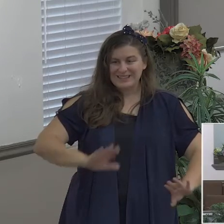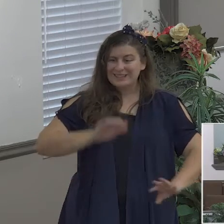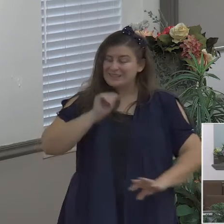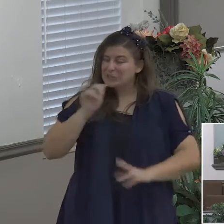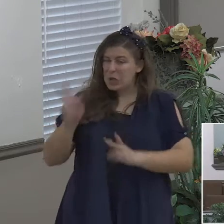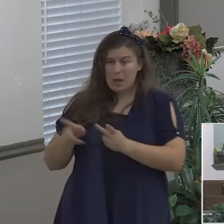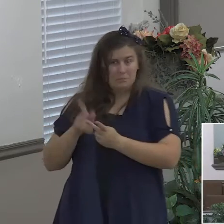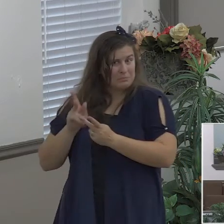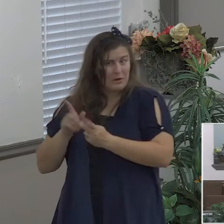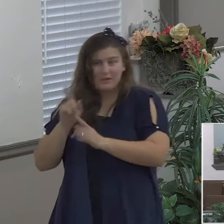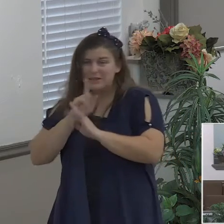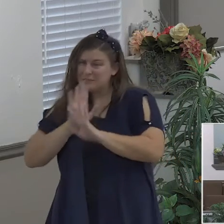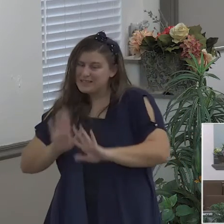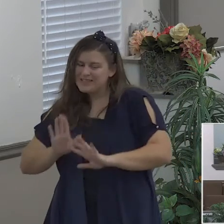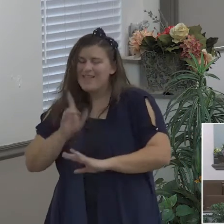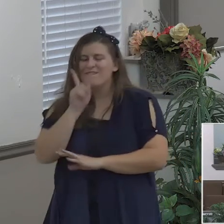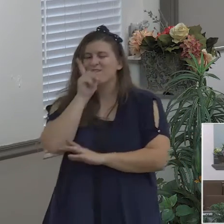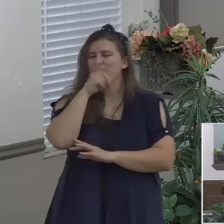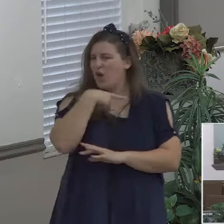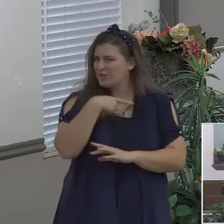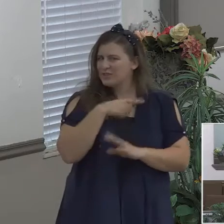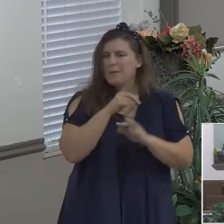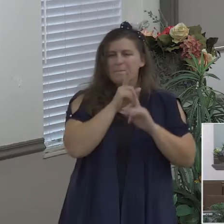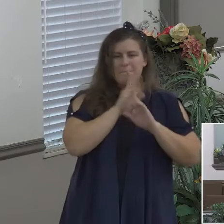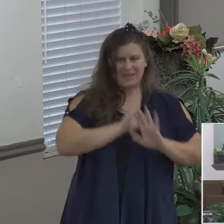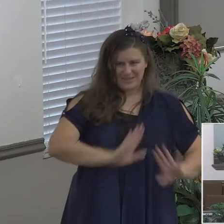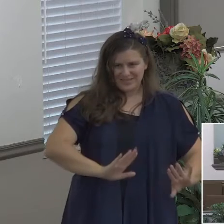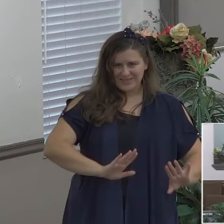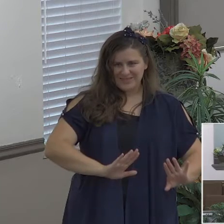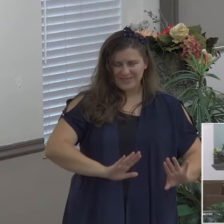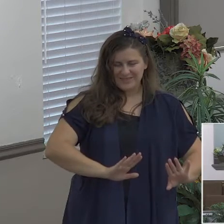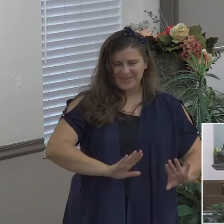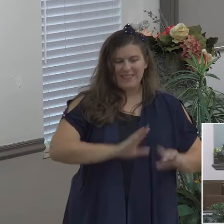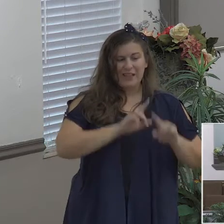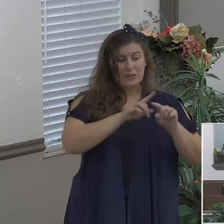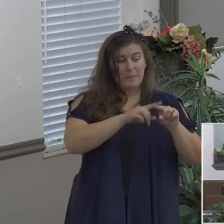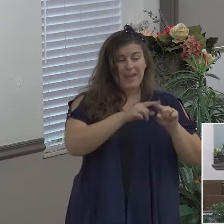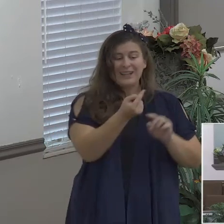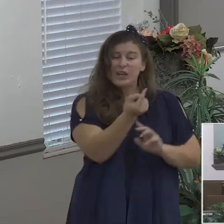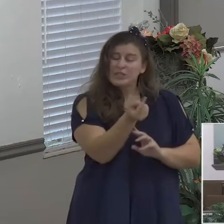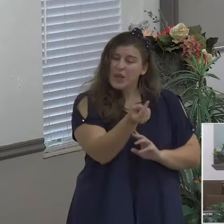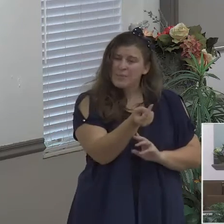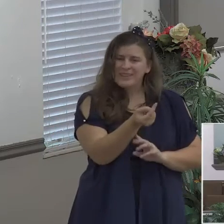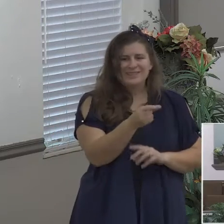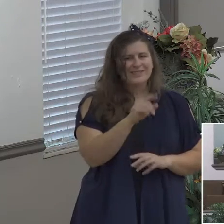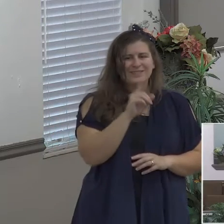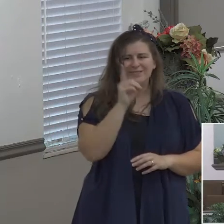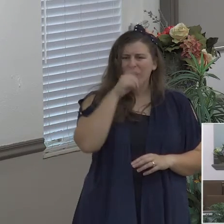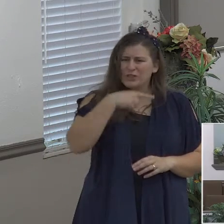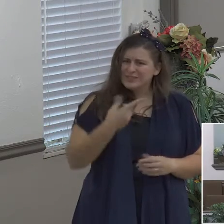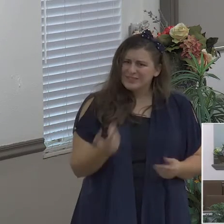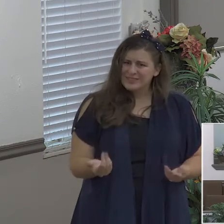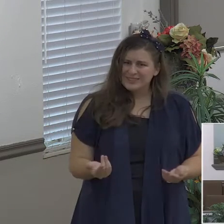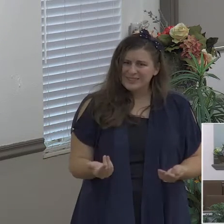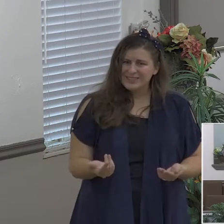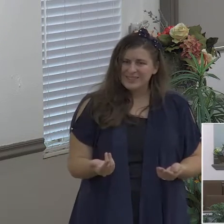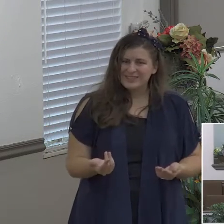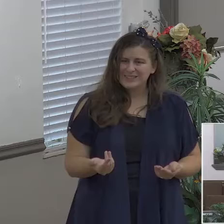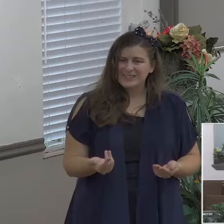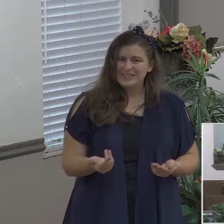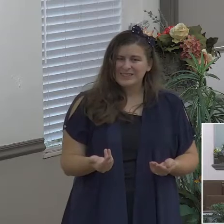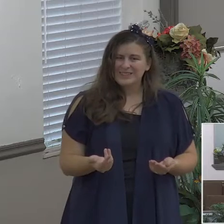they're dependent on something that isn't real and they're or they're following some person that isn't real